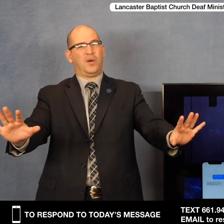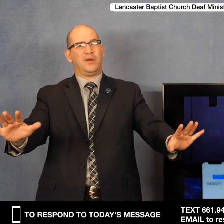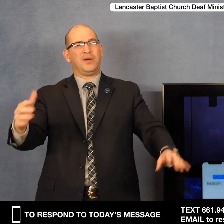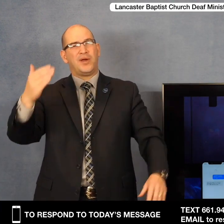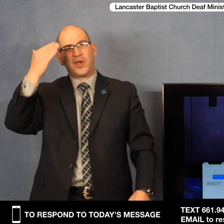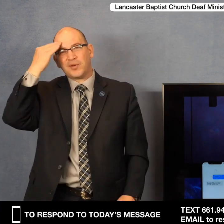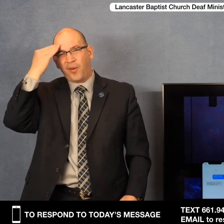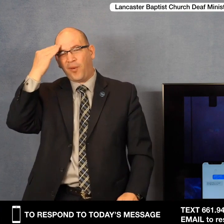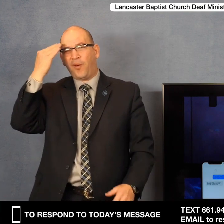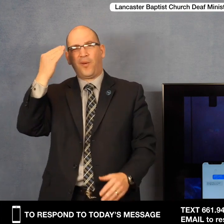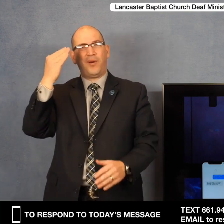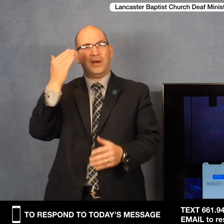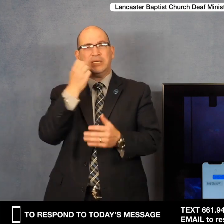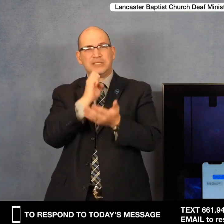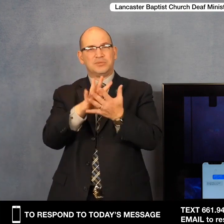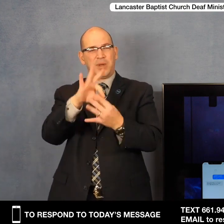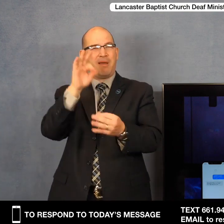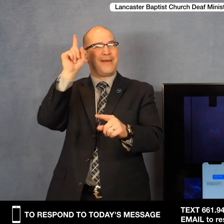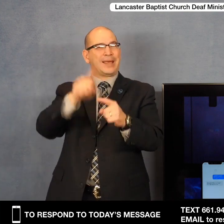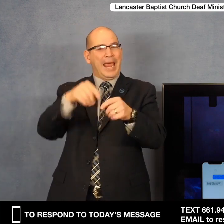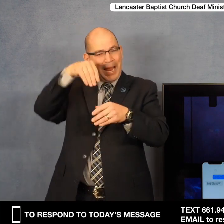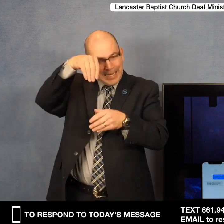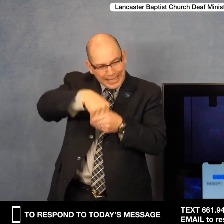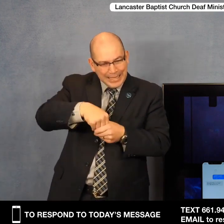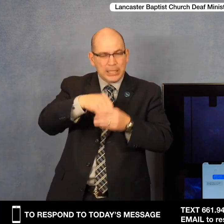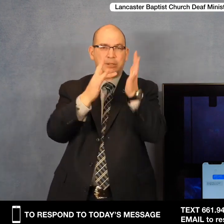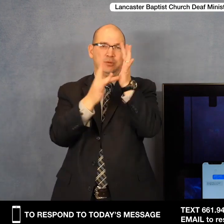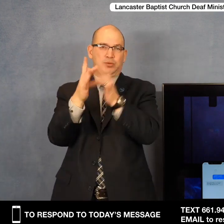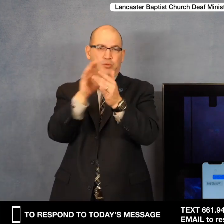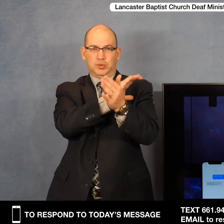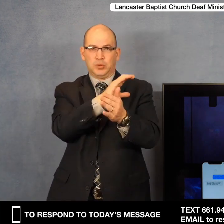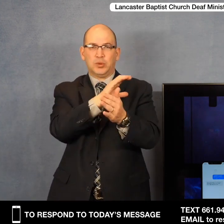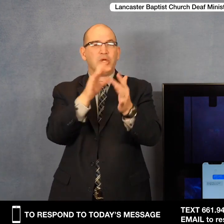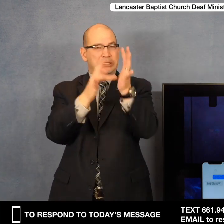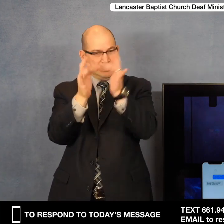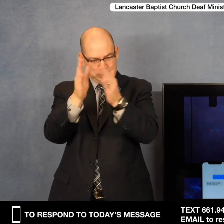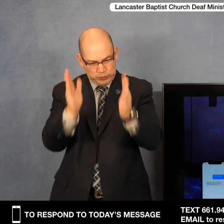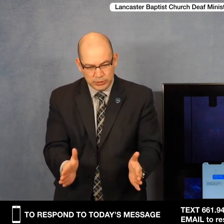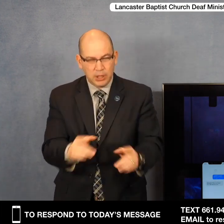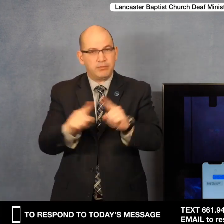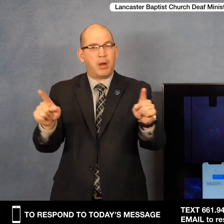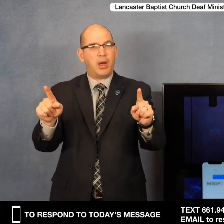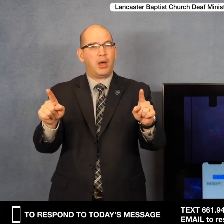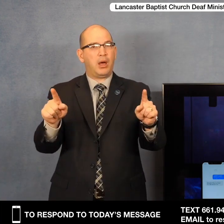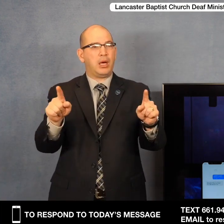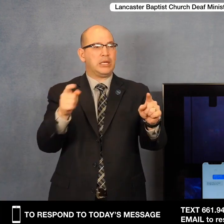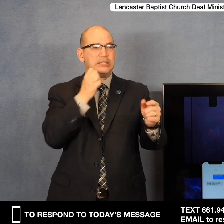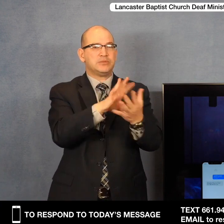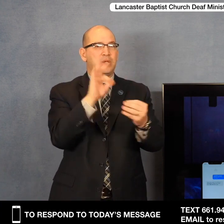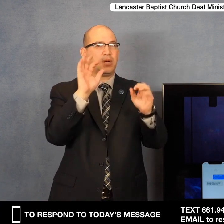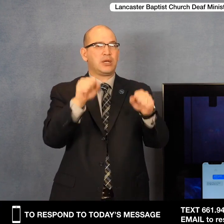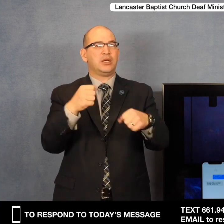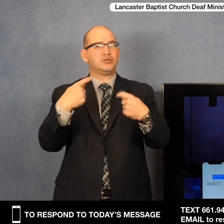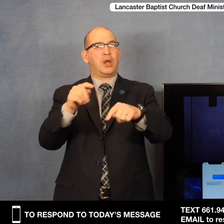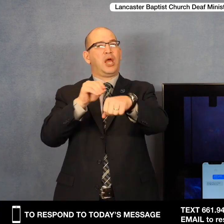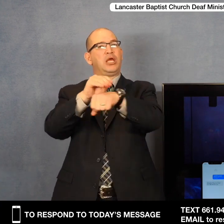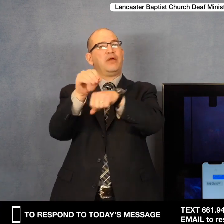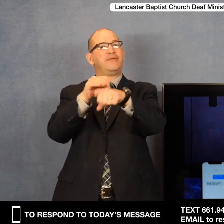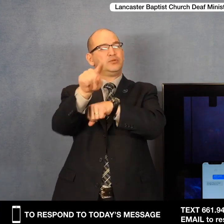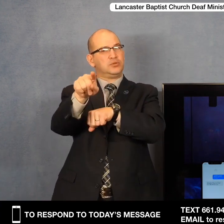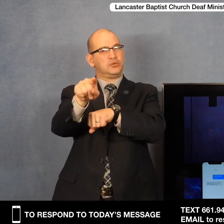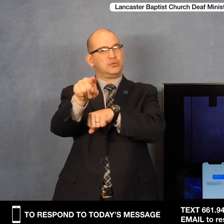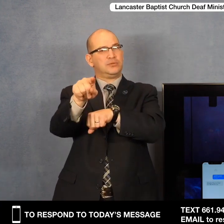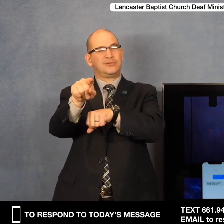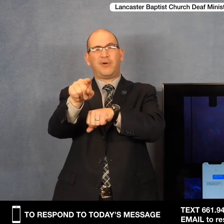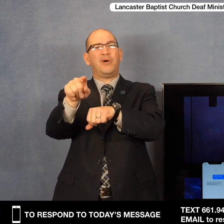indwelt as the maniac of Gadara was, but you can be influenced. And God says, I want to be the influence in your life.